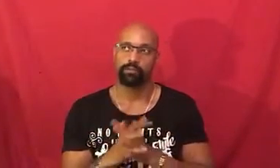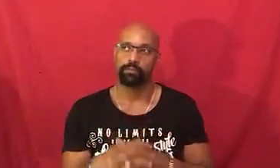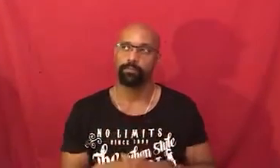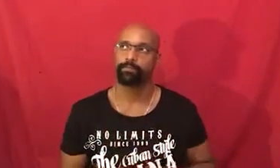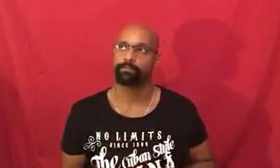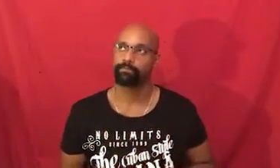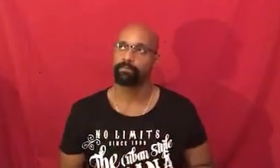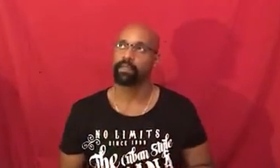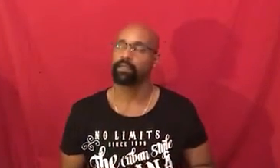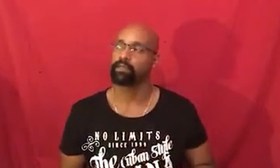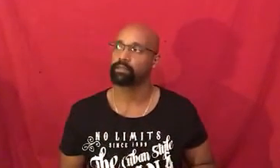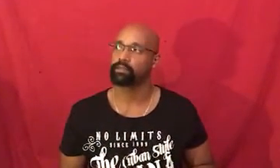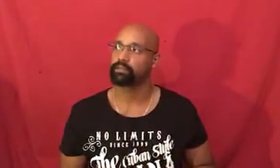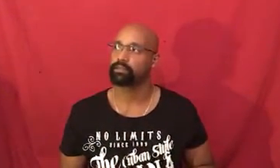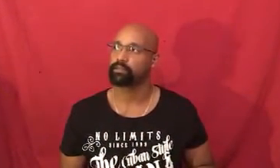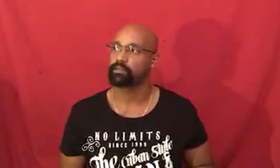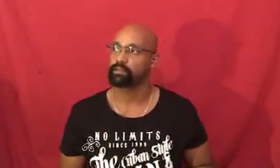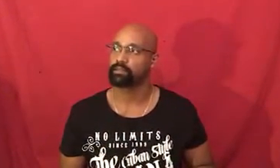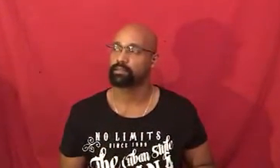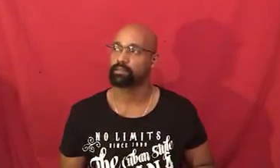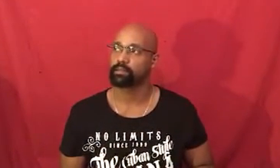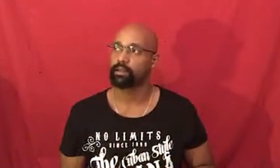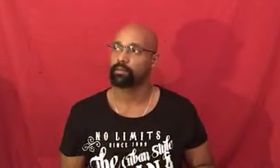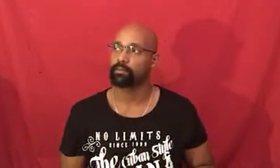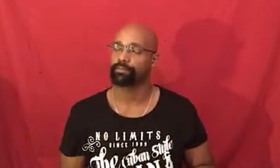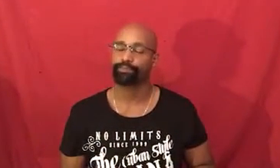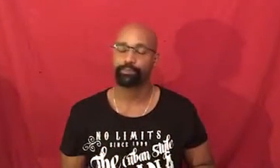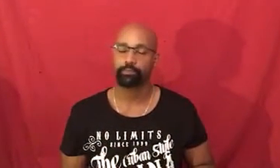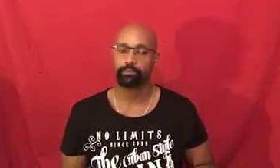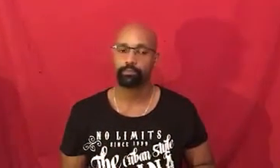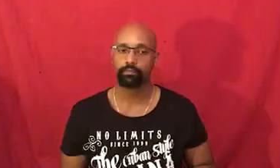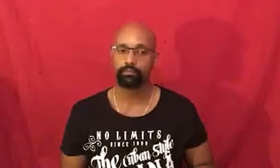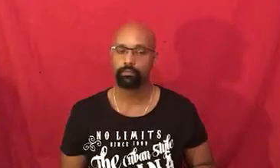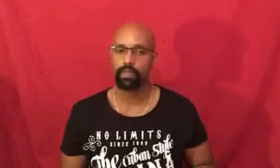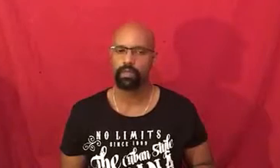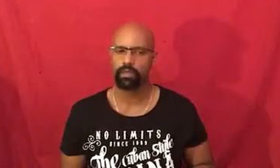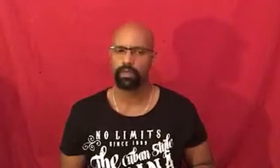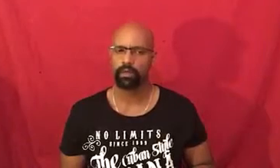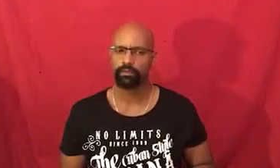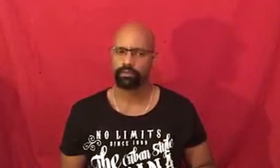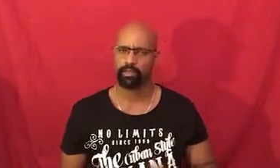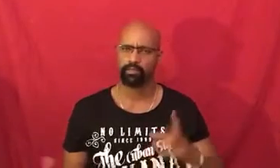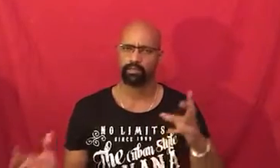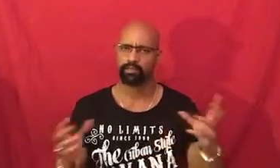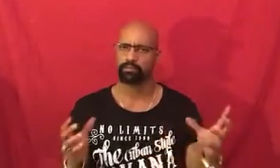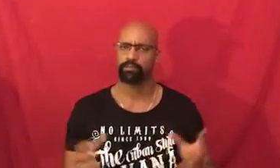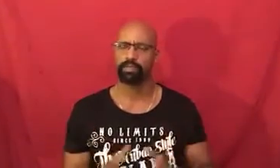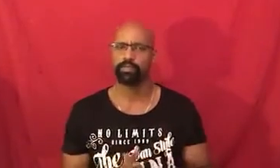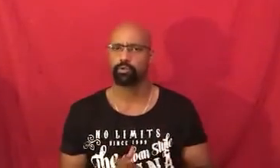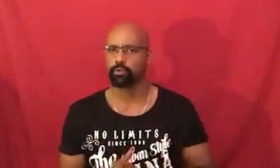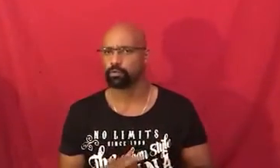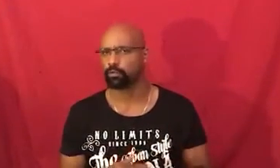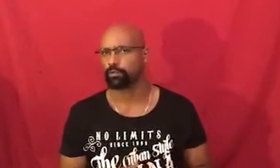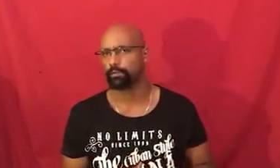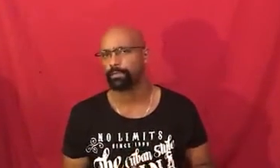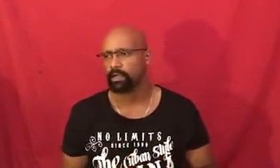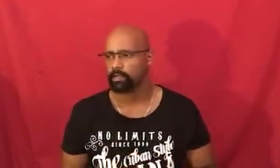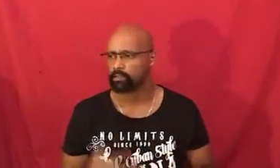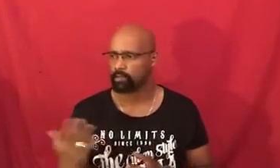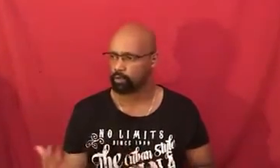is this there's kind of like this information overload in this modern